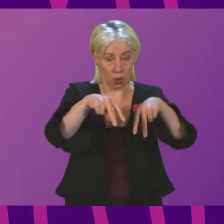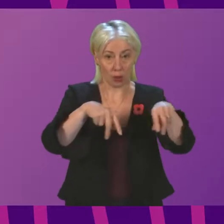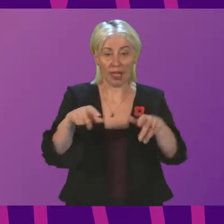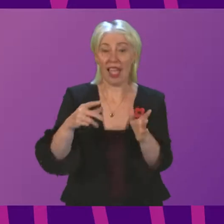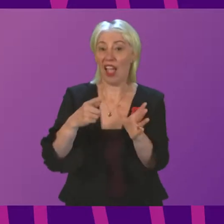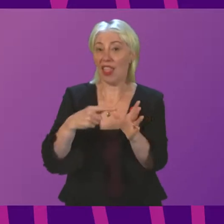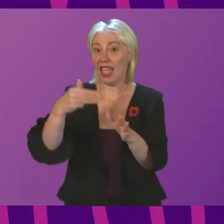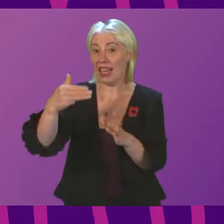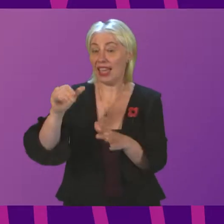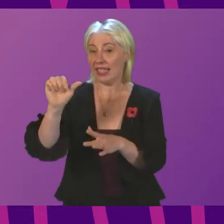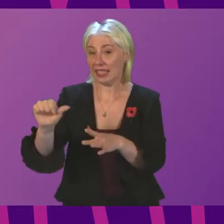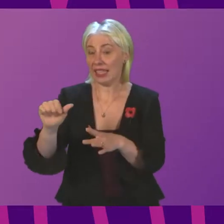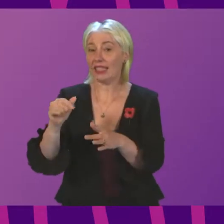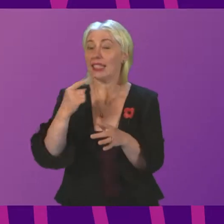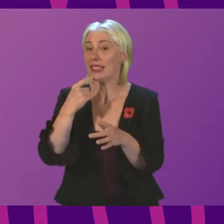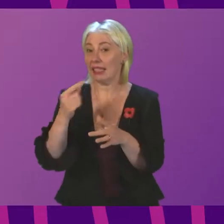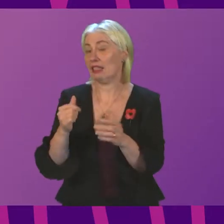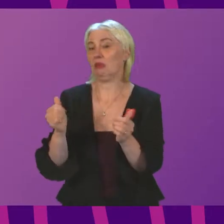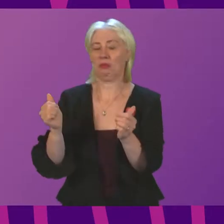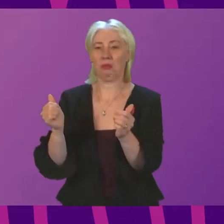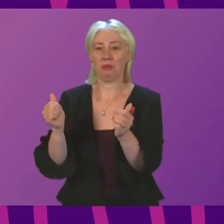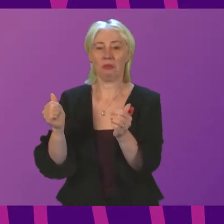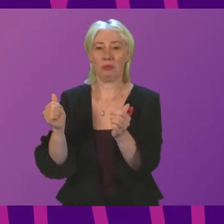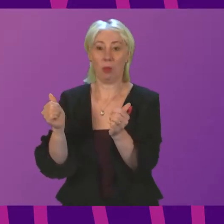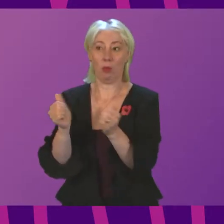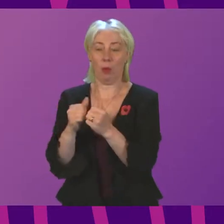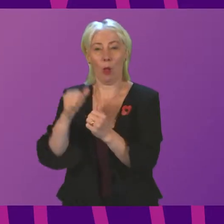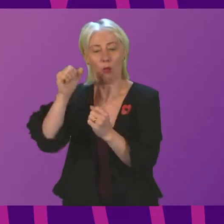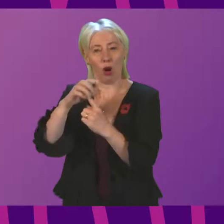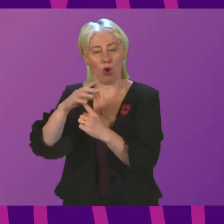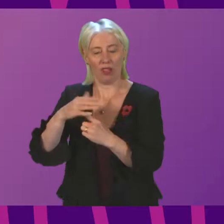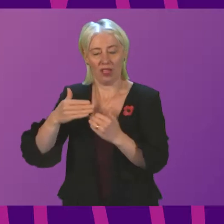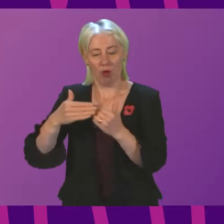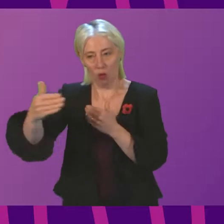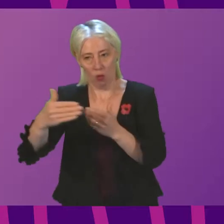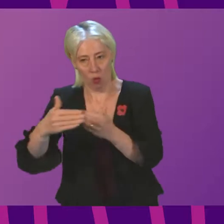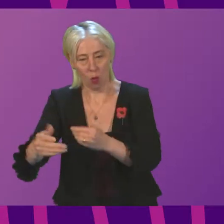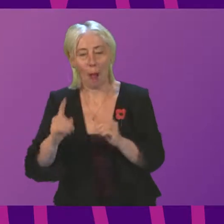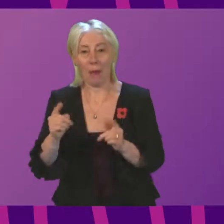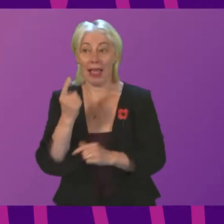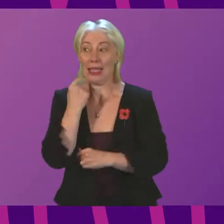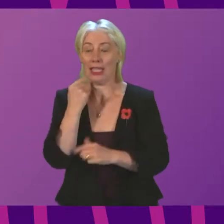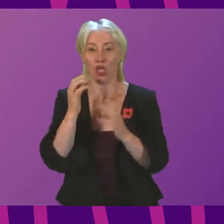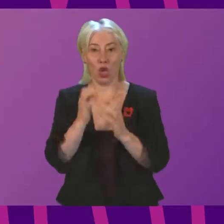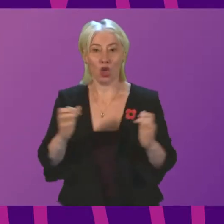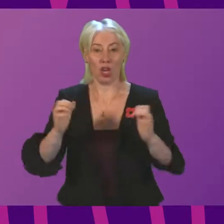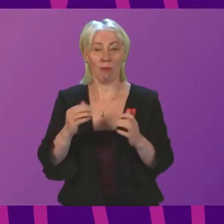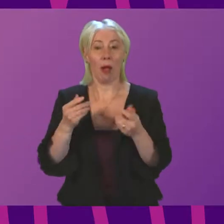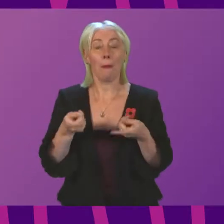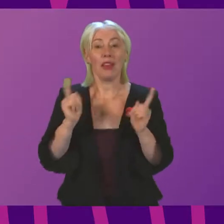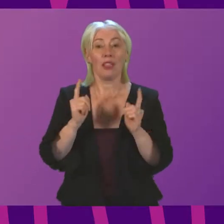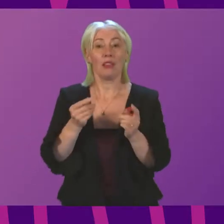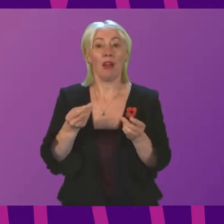to in the cooperation agreement in terms of the priorities of the next few years. But in the Chamber yesterday, the Minister for Public